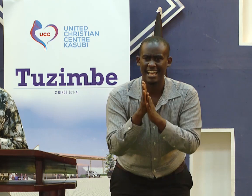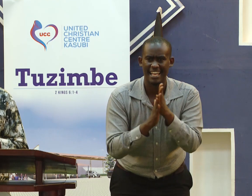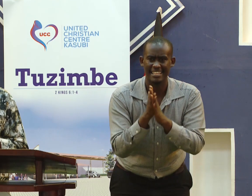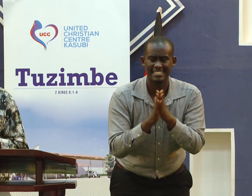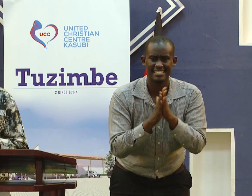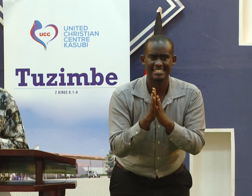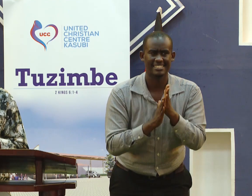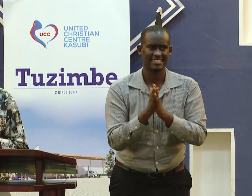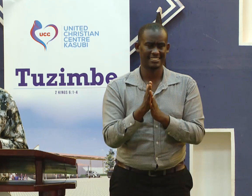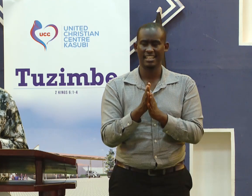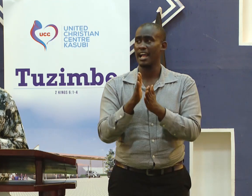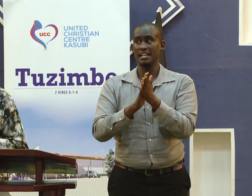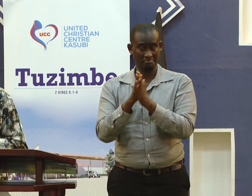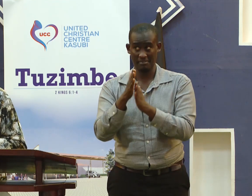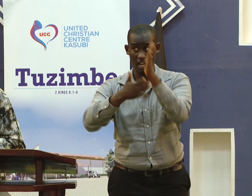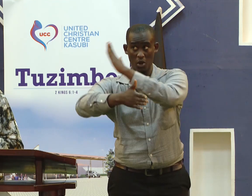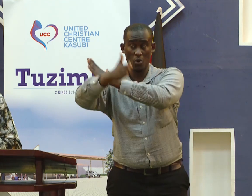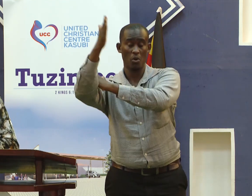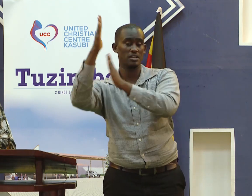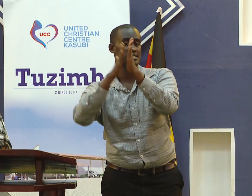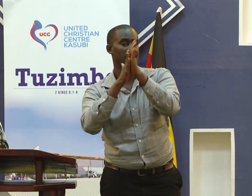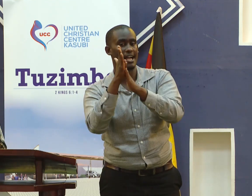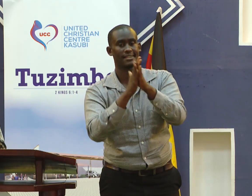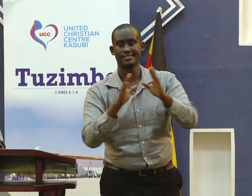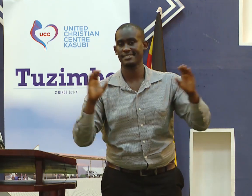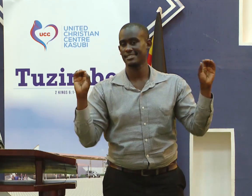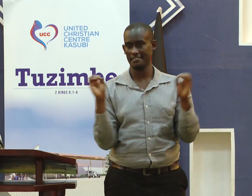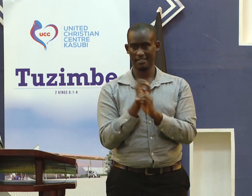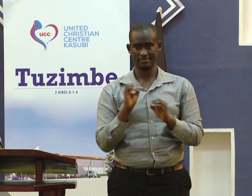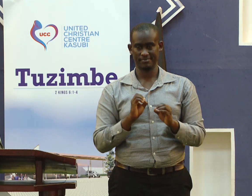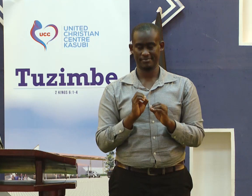it is not the desire of God.